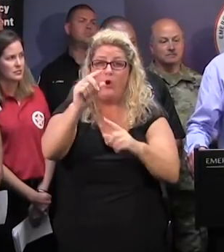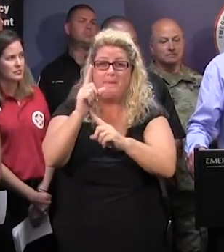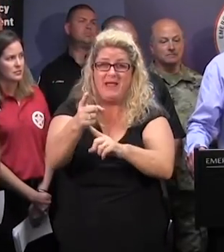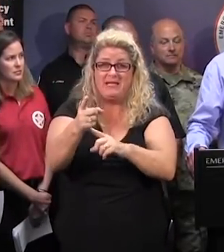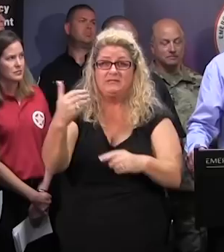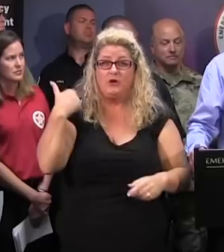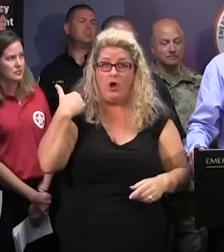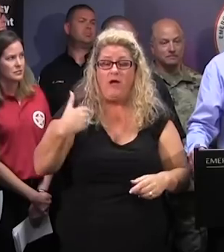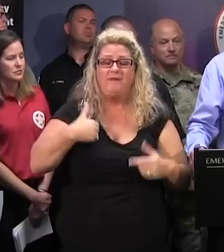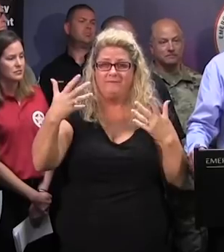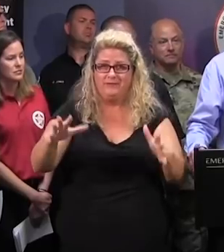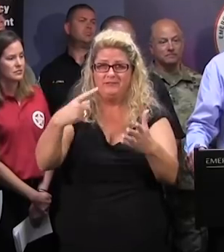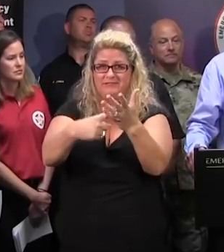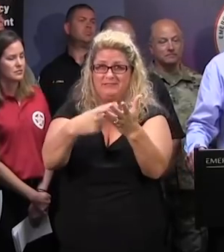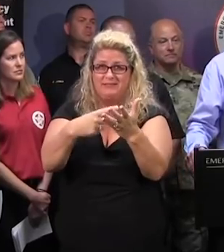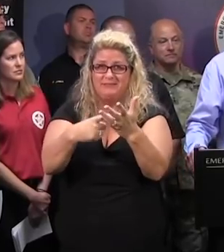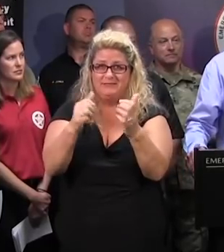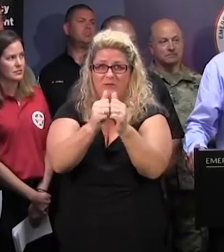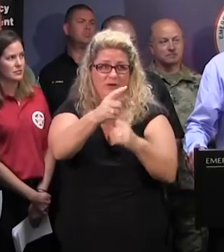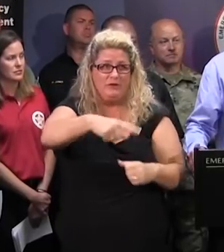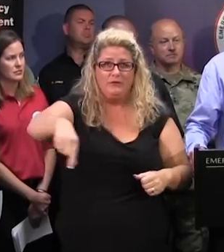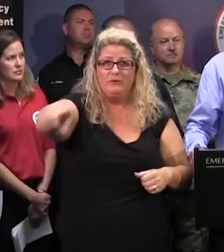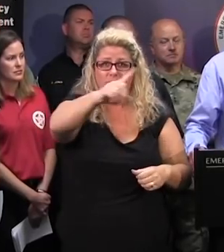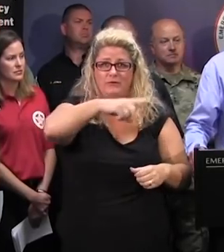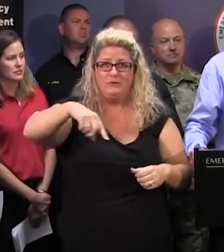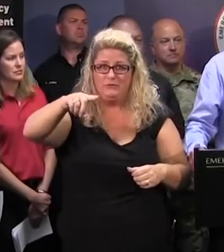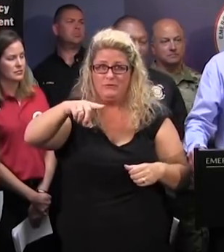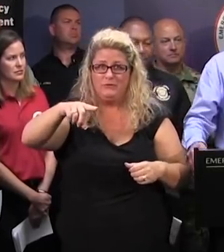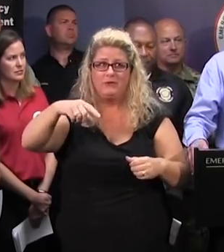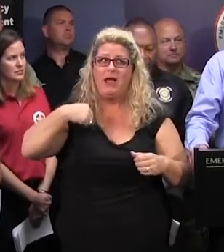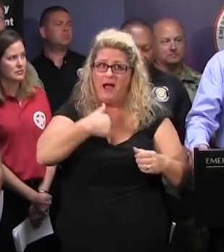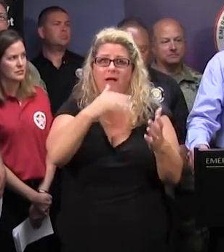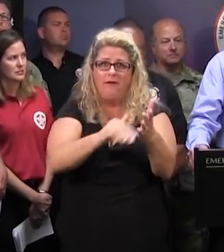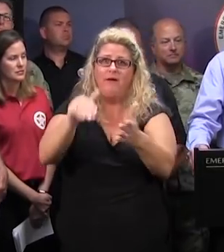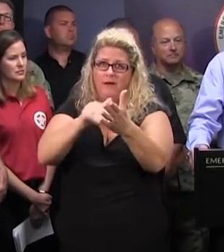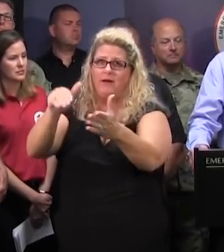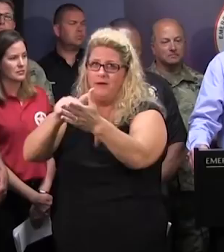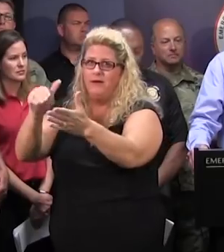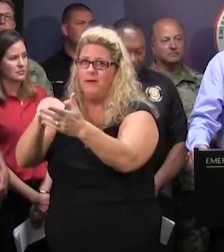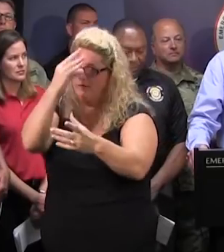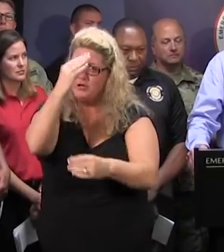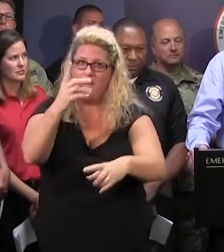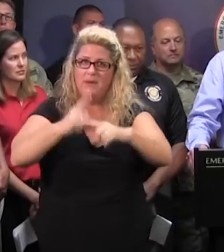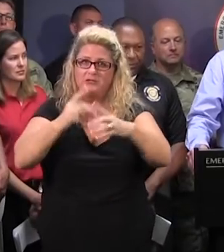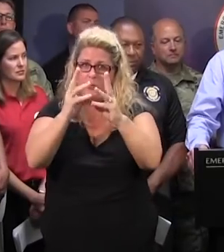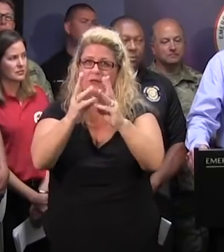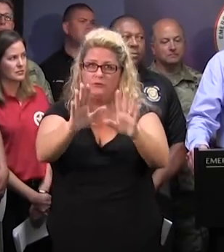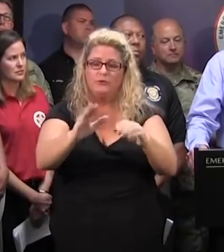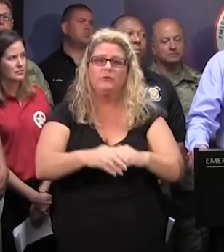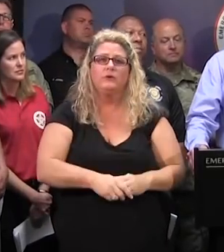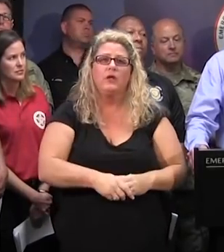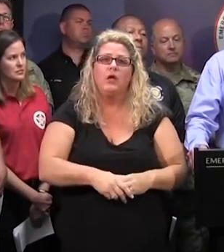started this press conference, and it has been in every one that we've had so far and probably in most of the weather reports, and that is that